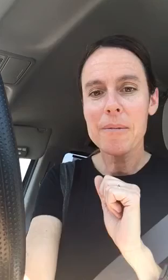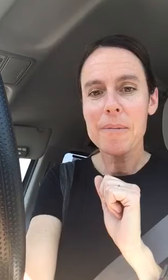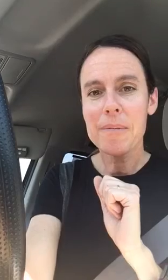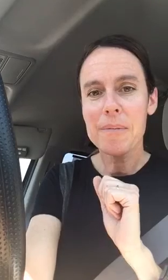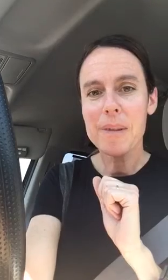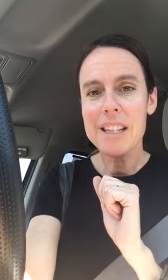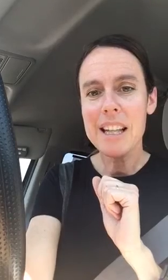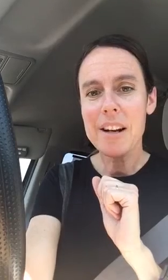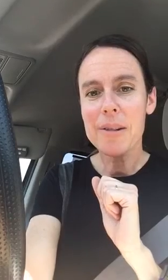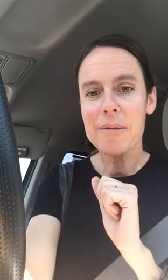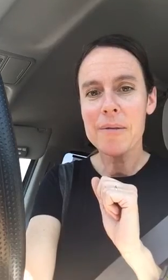We'll see you later later